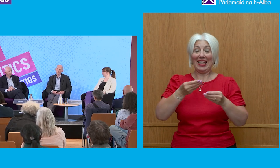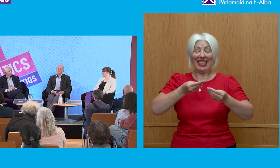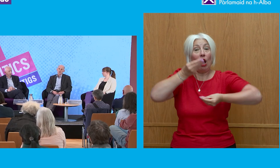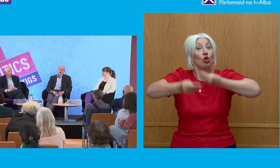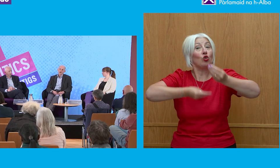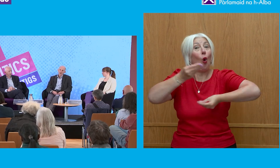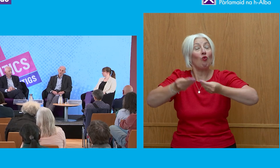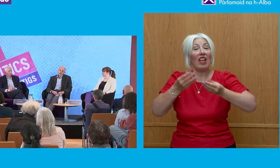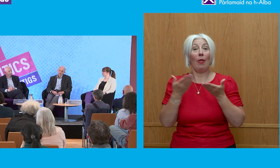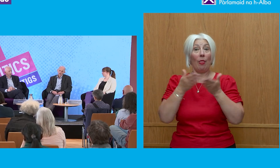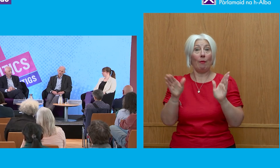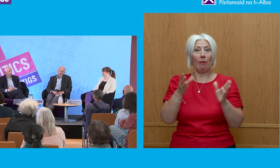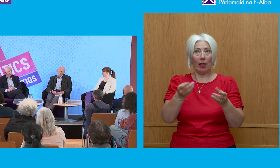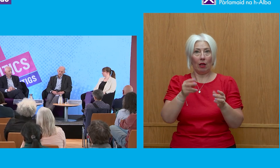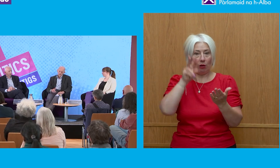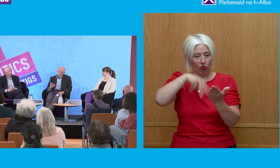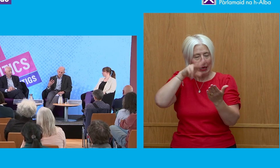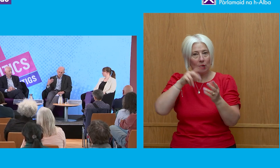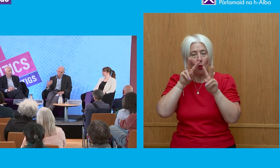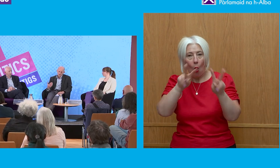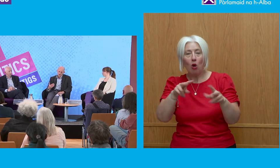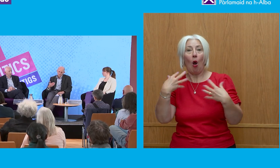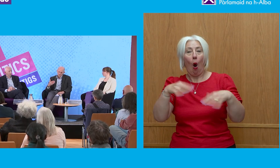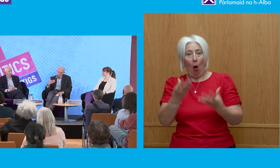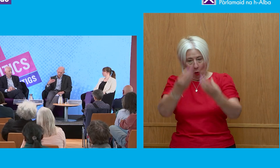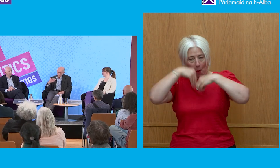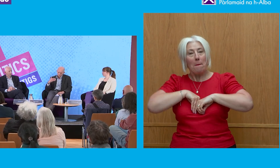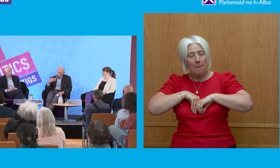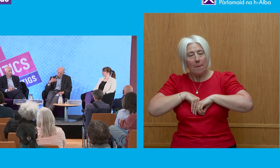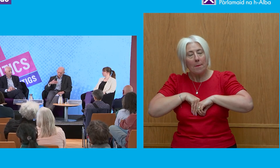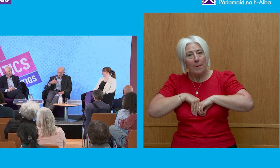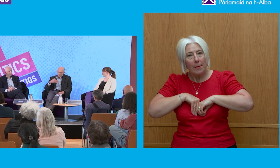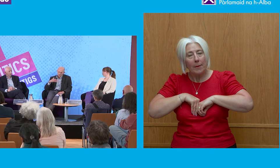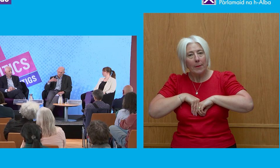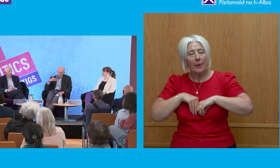or another. And I think the, you know, what Ian has described as the